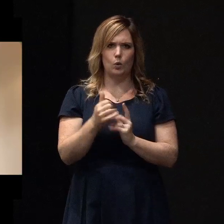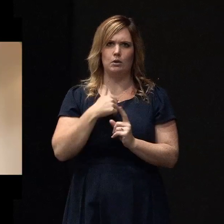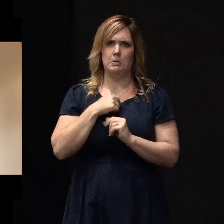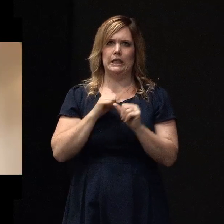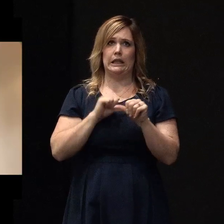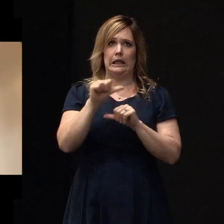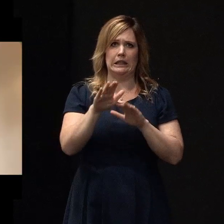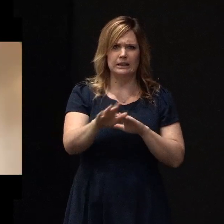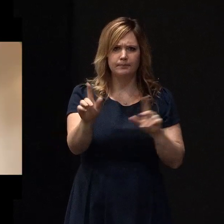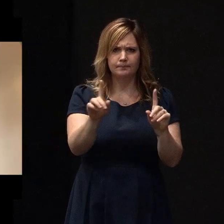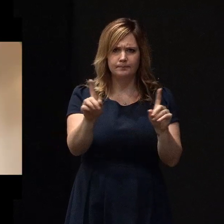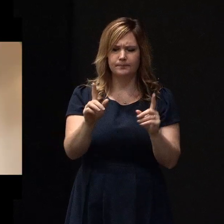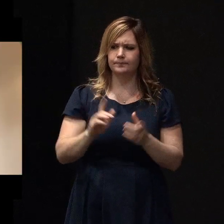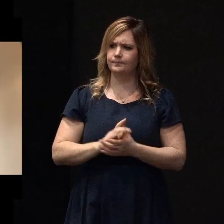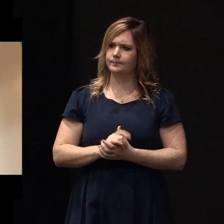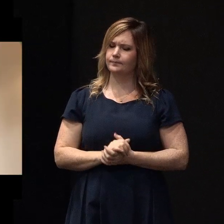next?